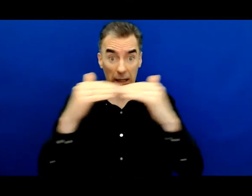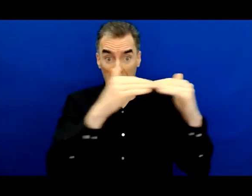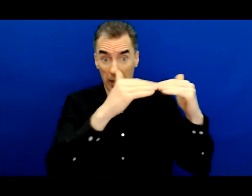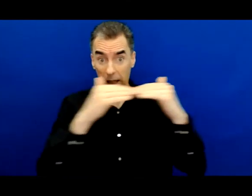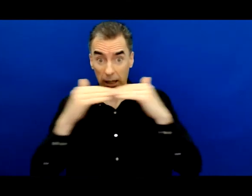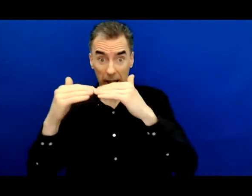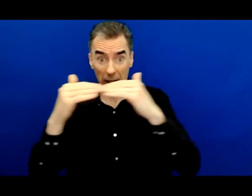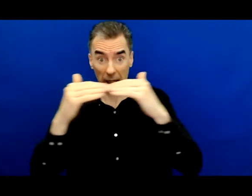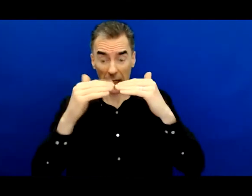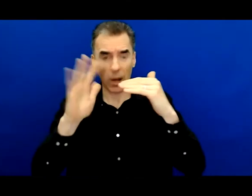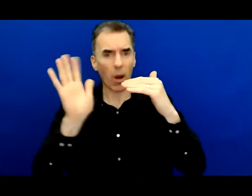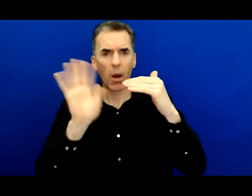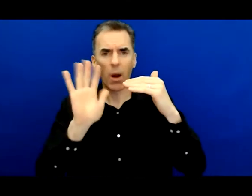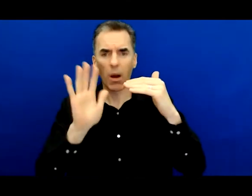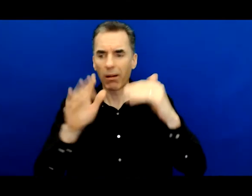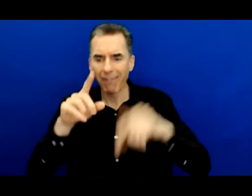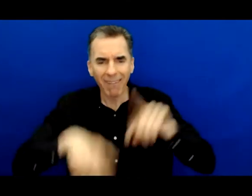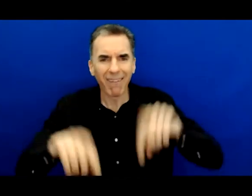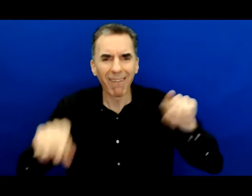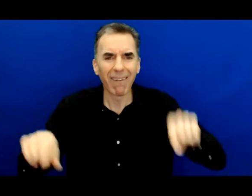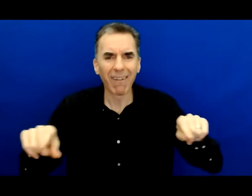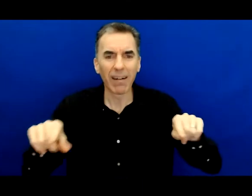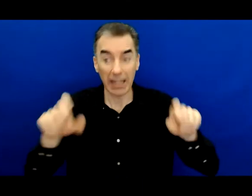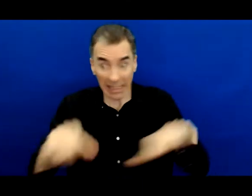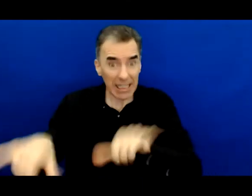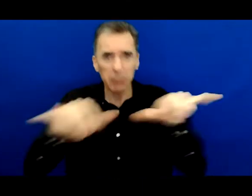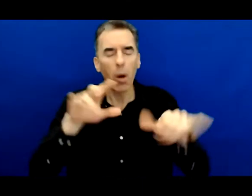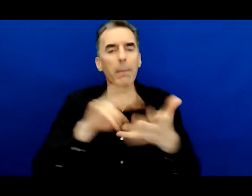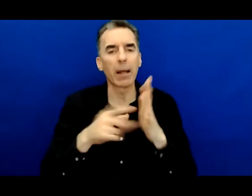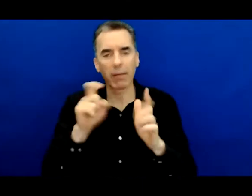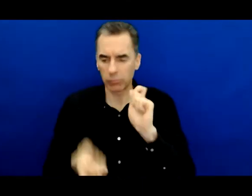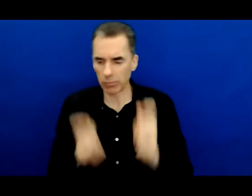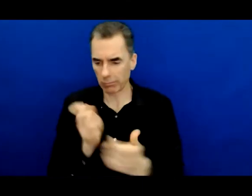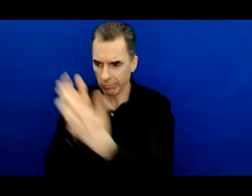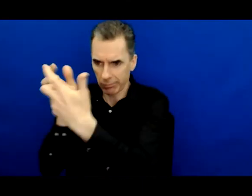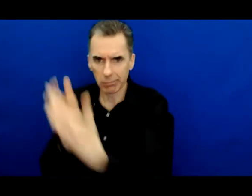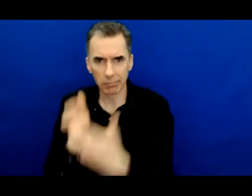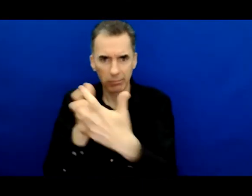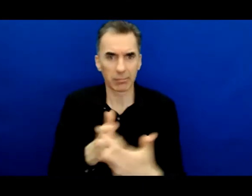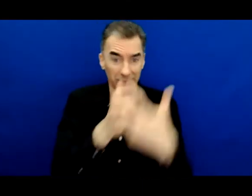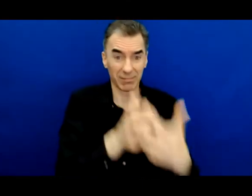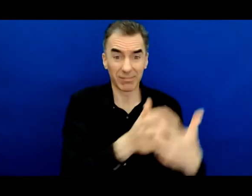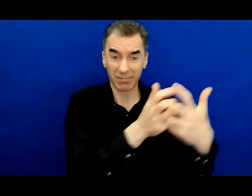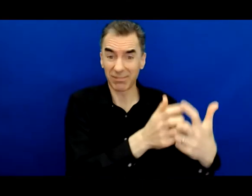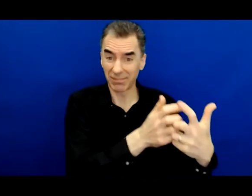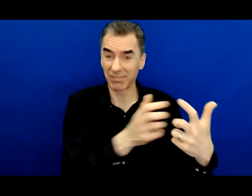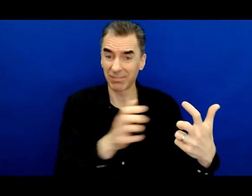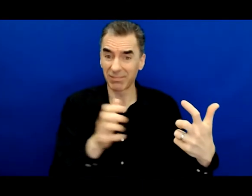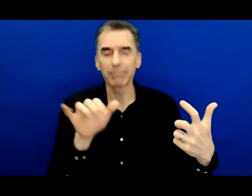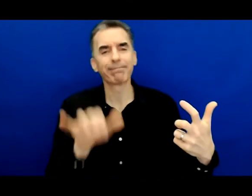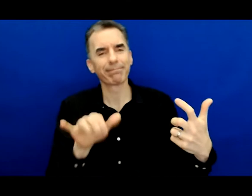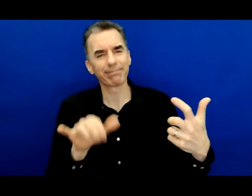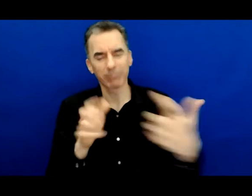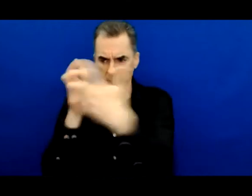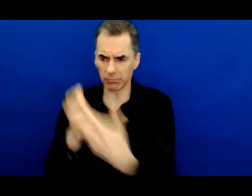field. And to keep this, that premise on the mindset of all folks in charge, we have to continue to have symposium like